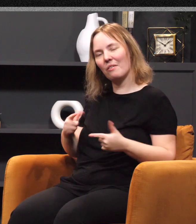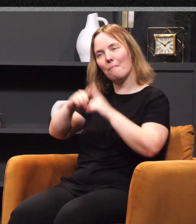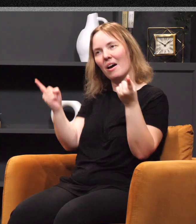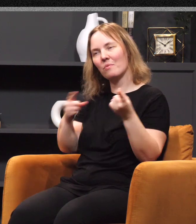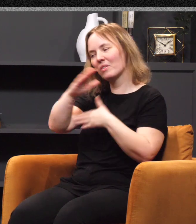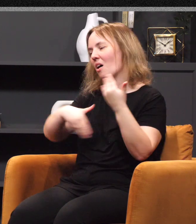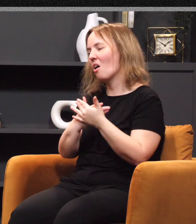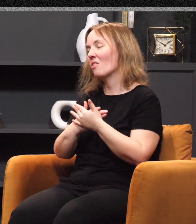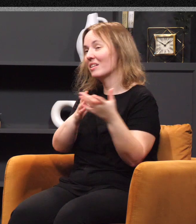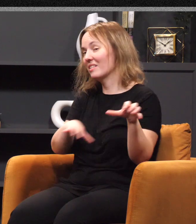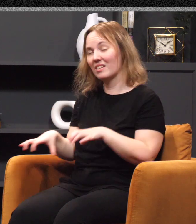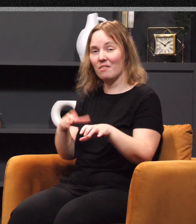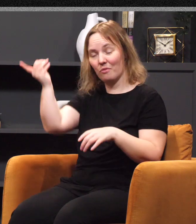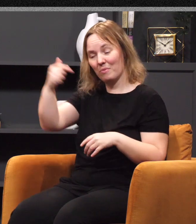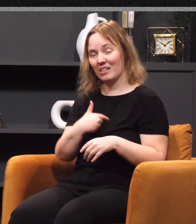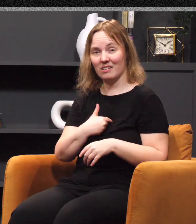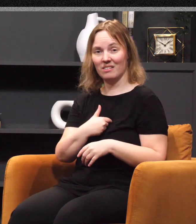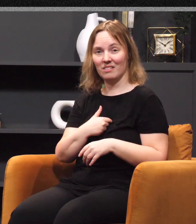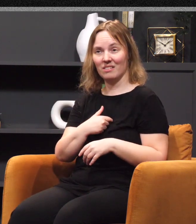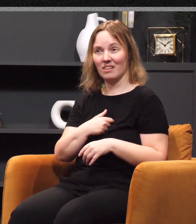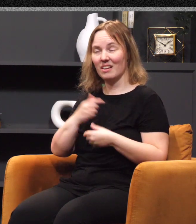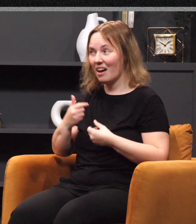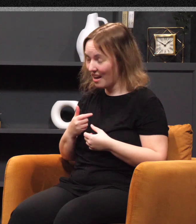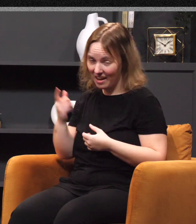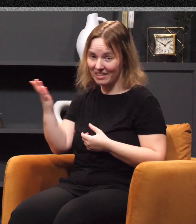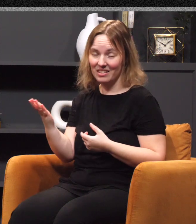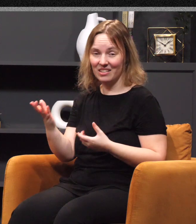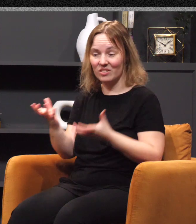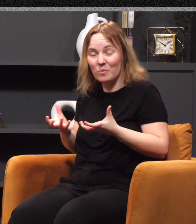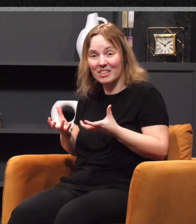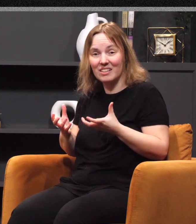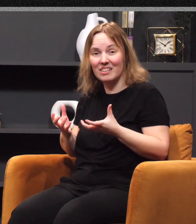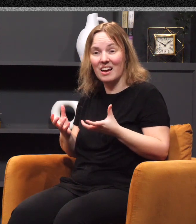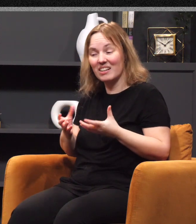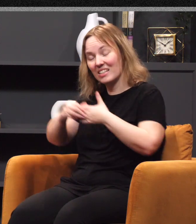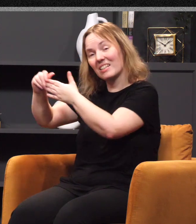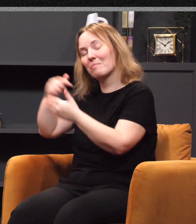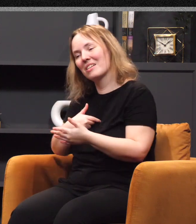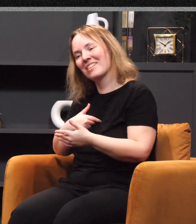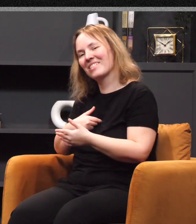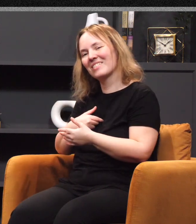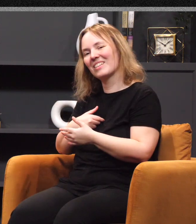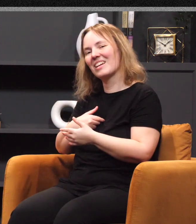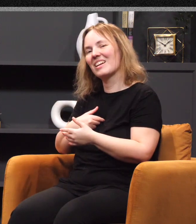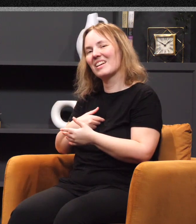with all that he's done for me and makes provision for and how willing he is to lead me, it still comes down to my fundamental